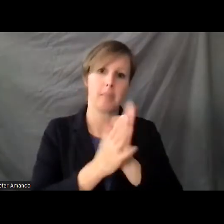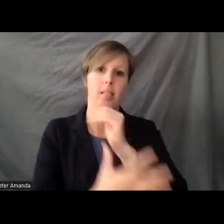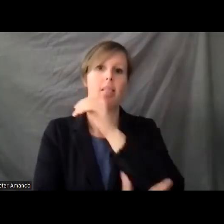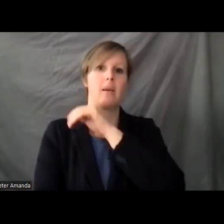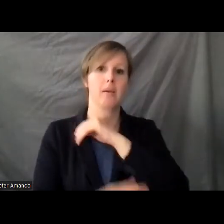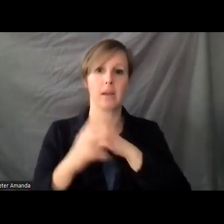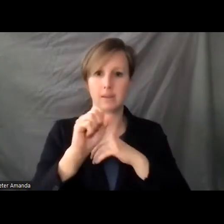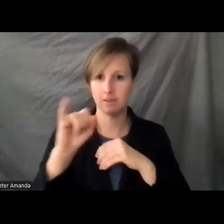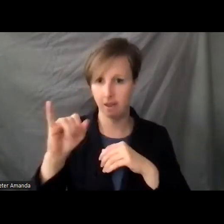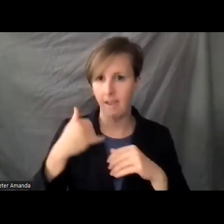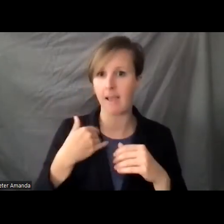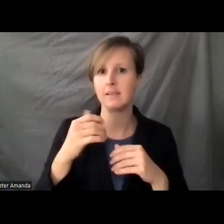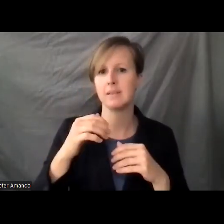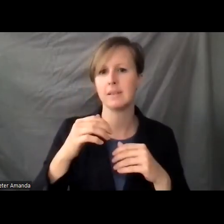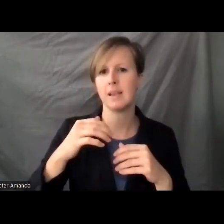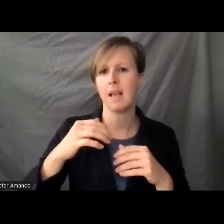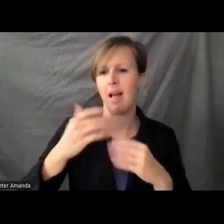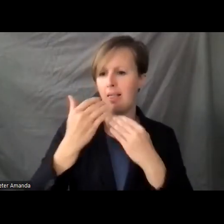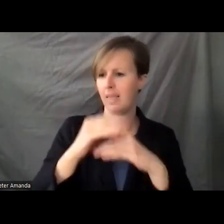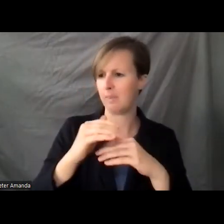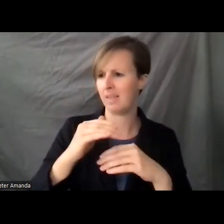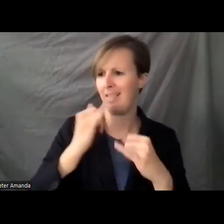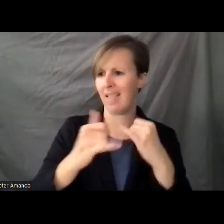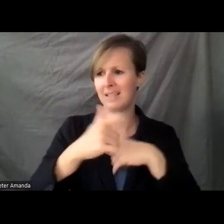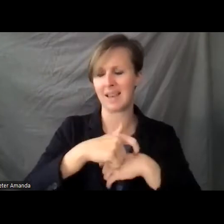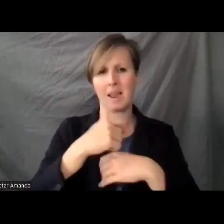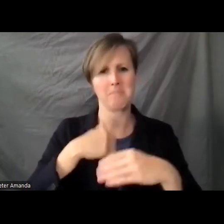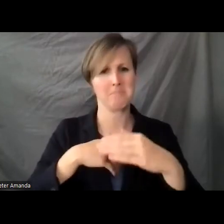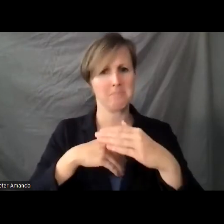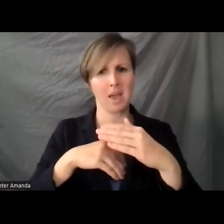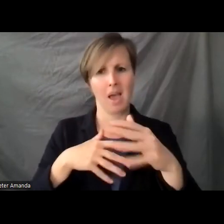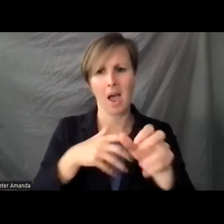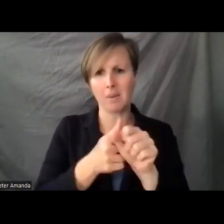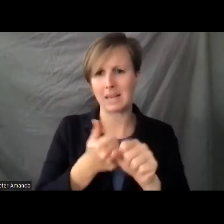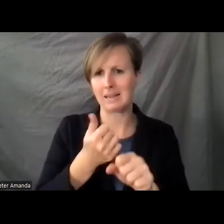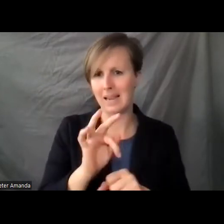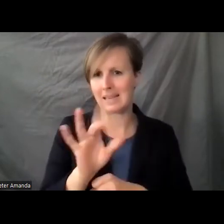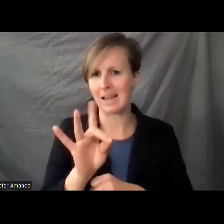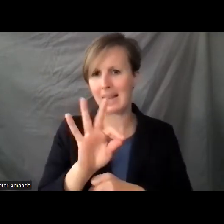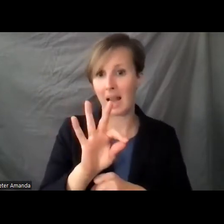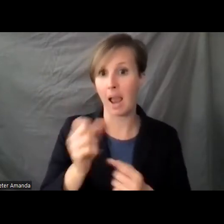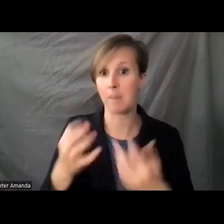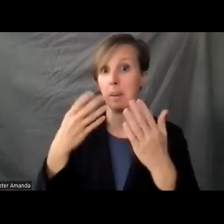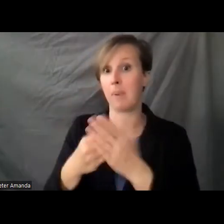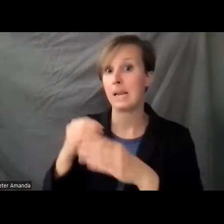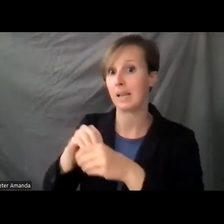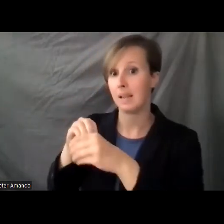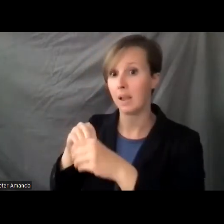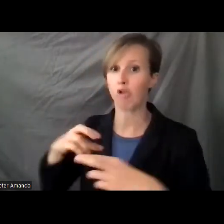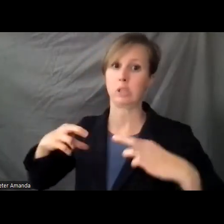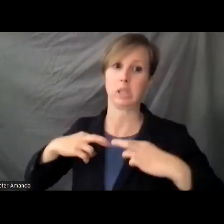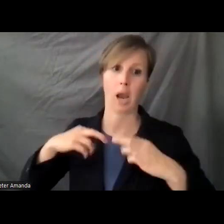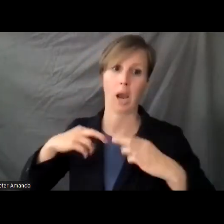asset limit that was last updated in 1989, and assets include things like money in the bank, retirement account,